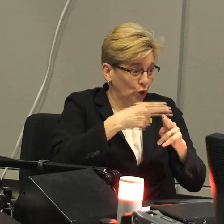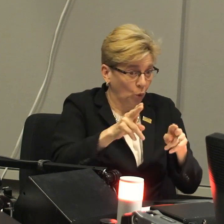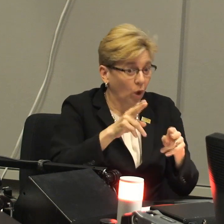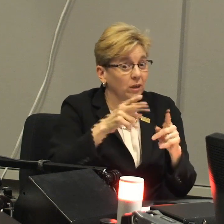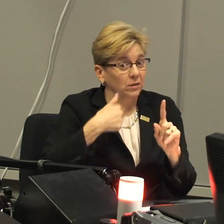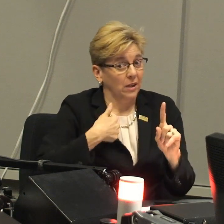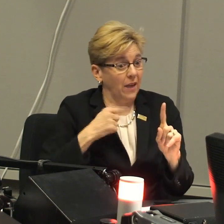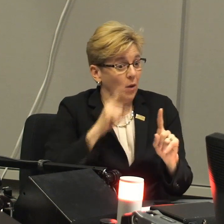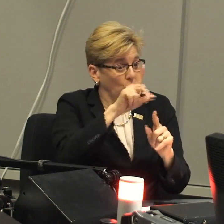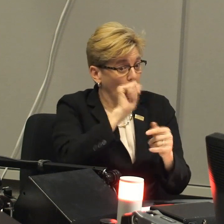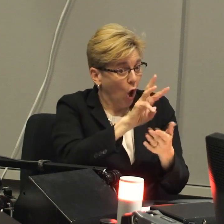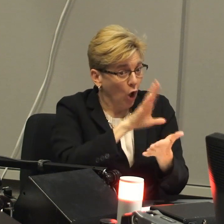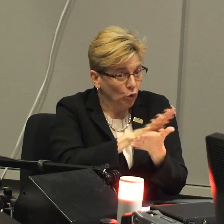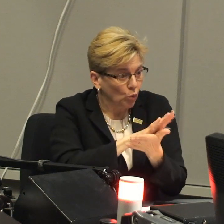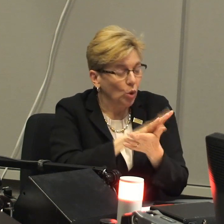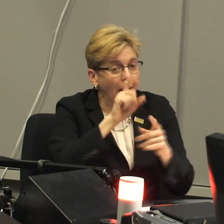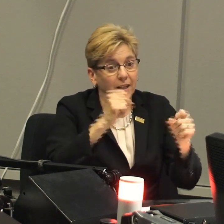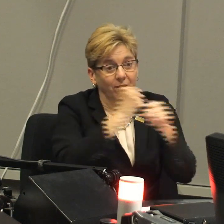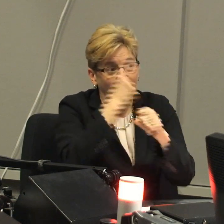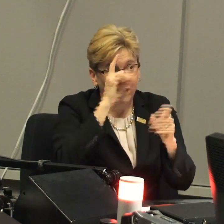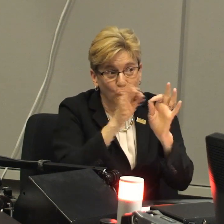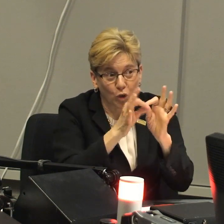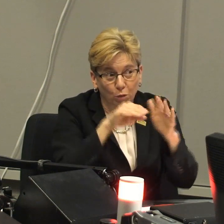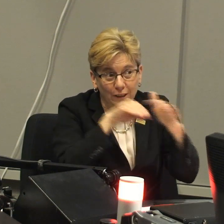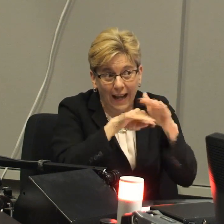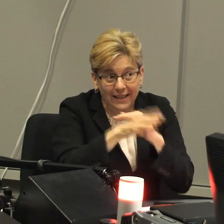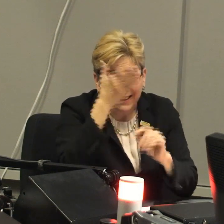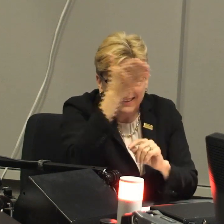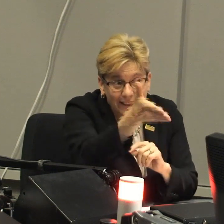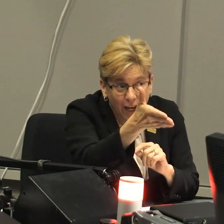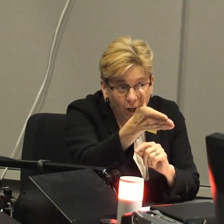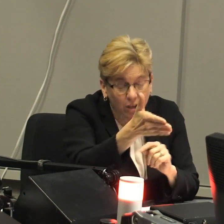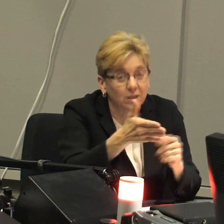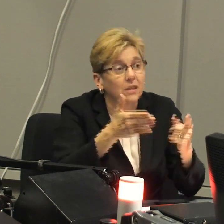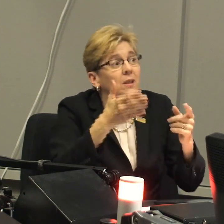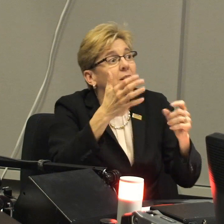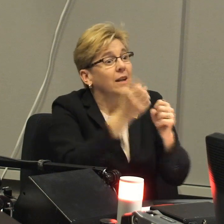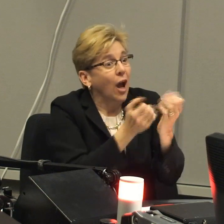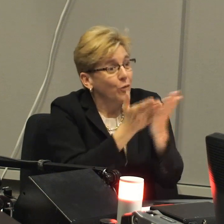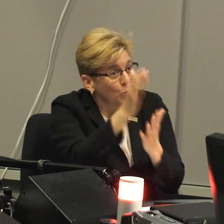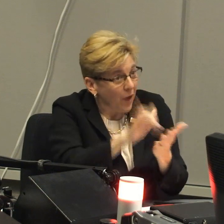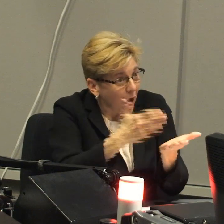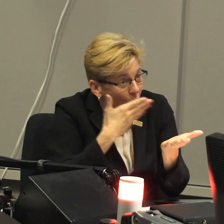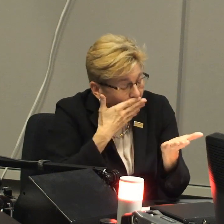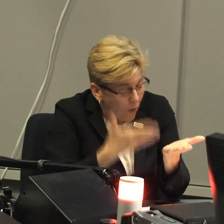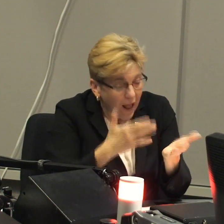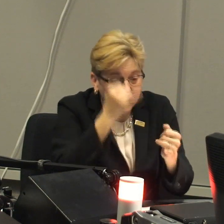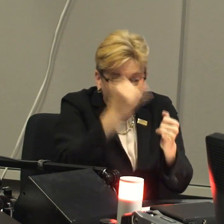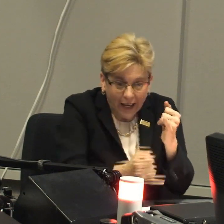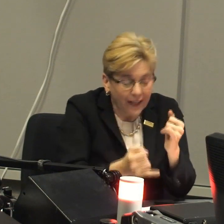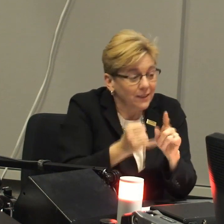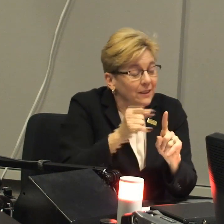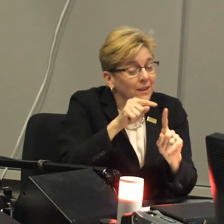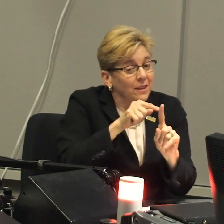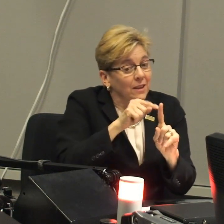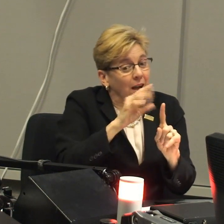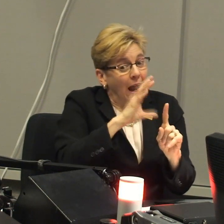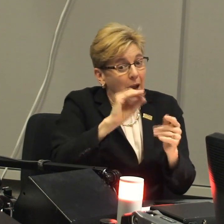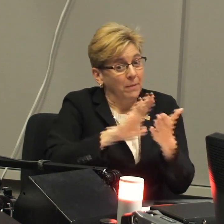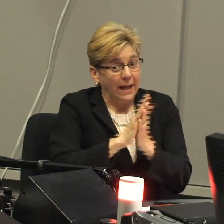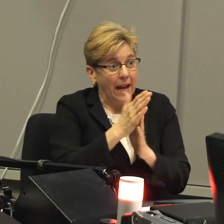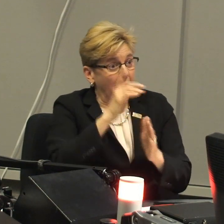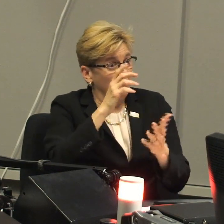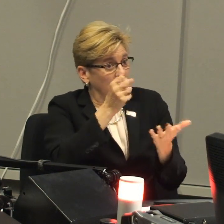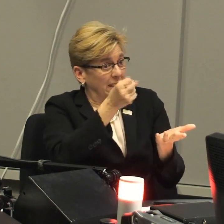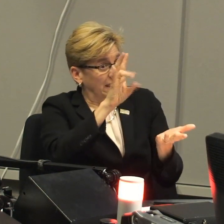And to make a long story short, I went to law school. I had to fight for interpreters to have access for me there. I got through very